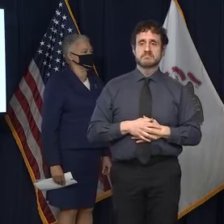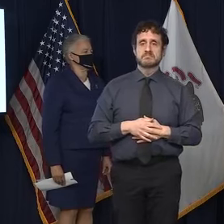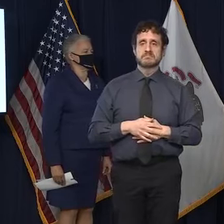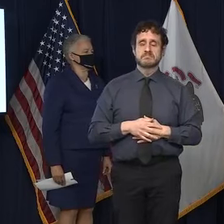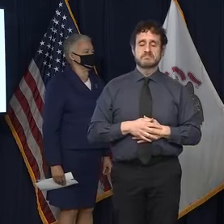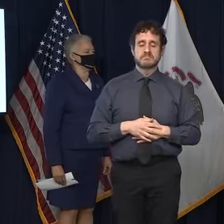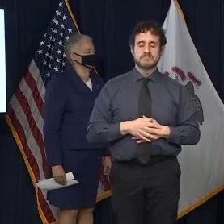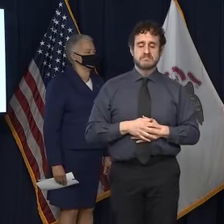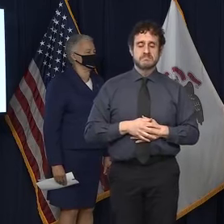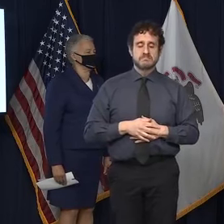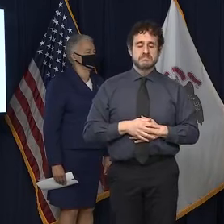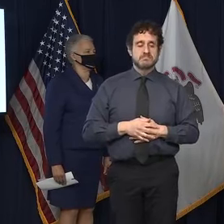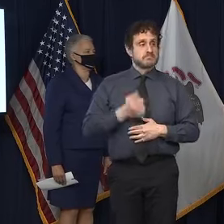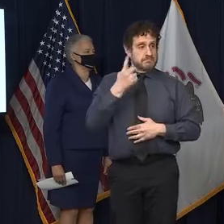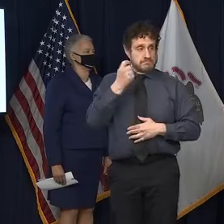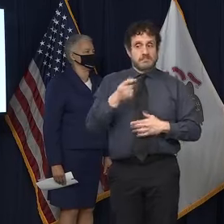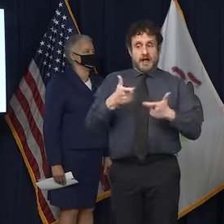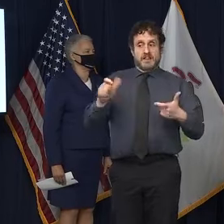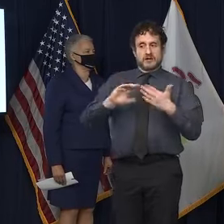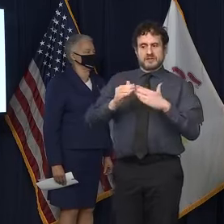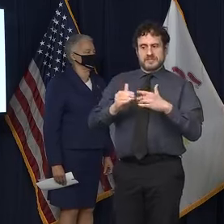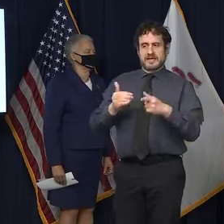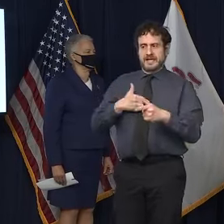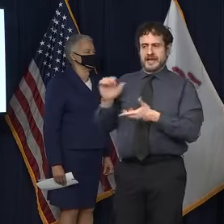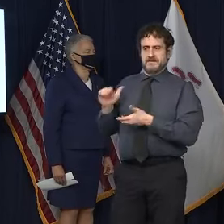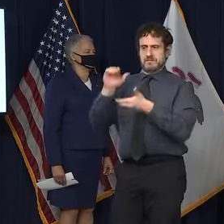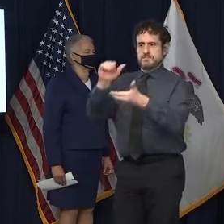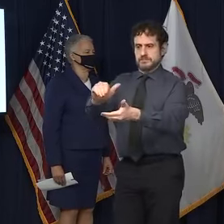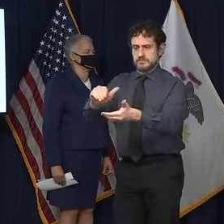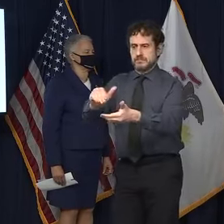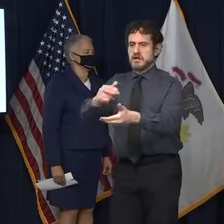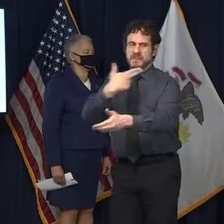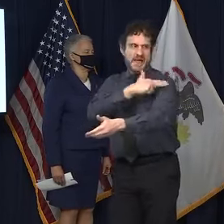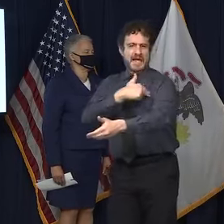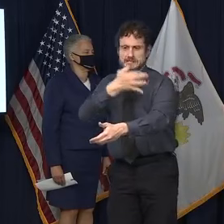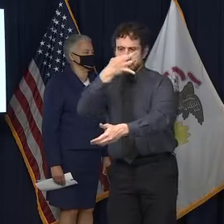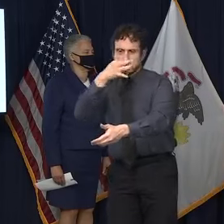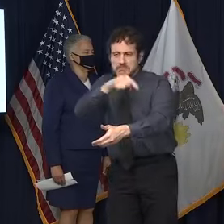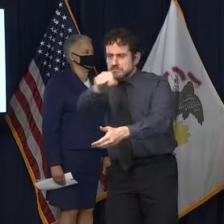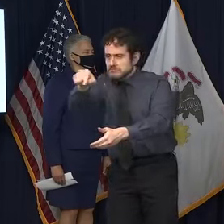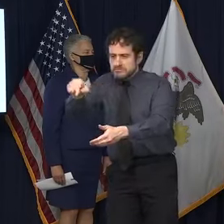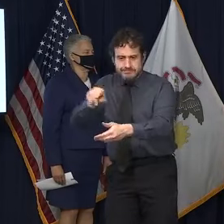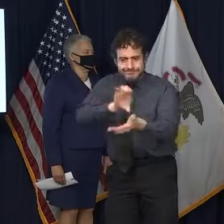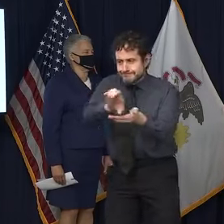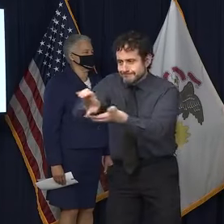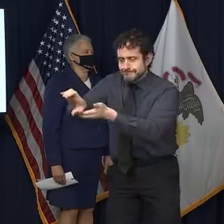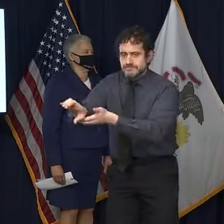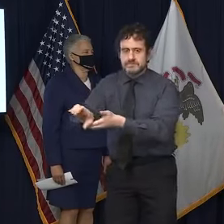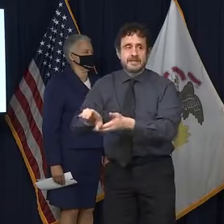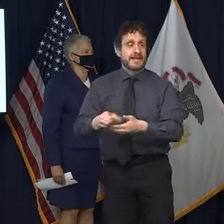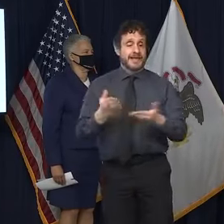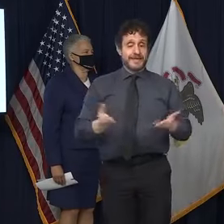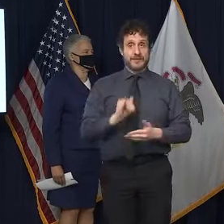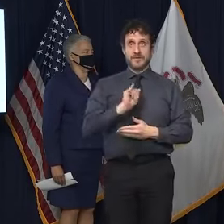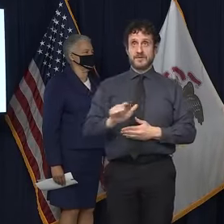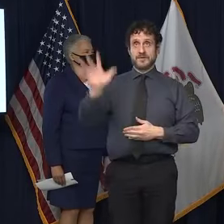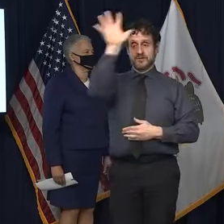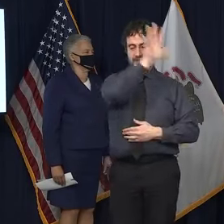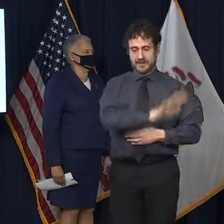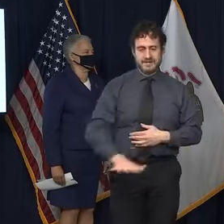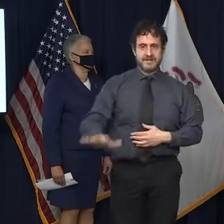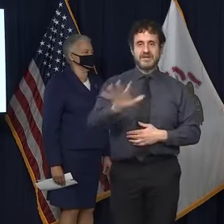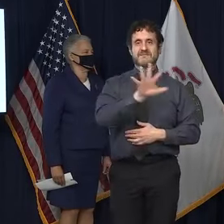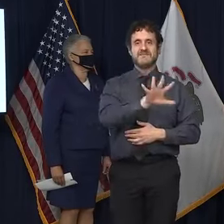city allows it to deliver much quicker. We have, as you know, 58,000 square miles of the state of Illinois.